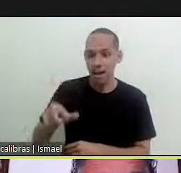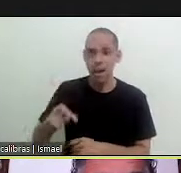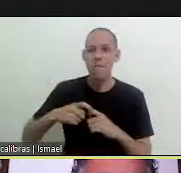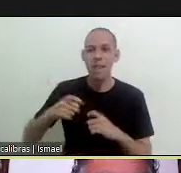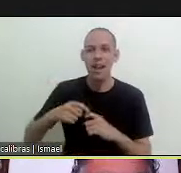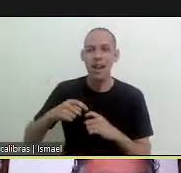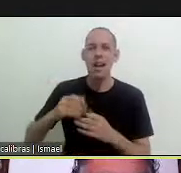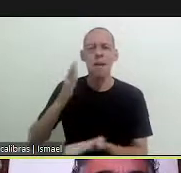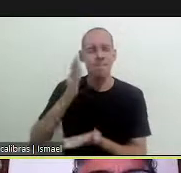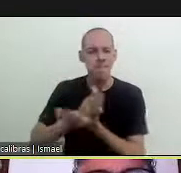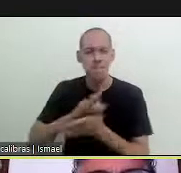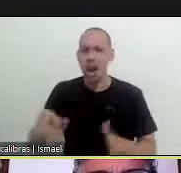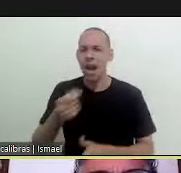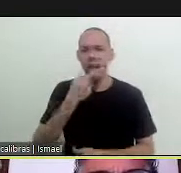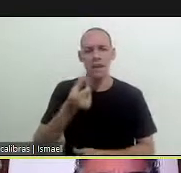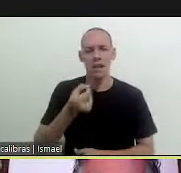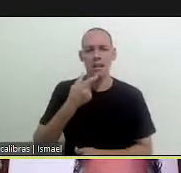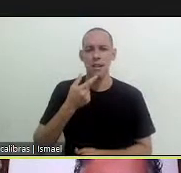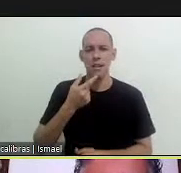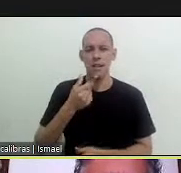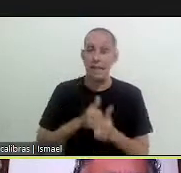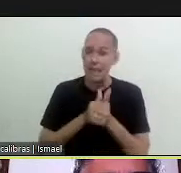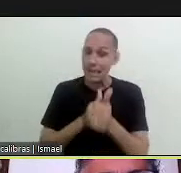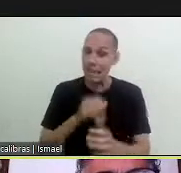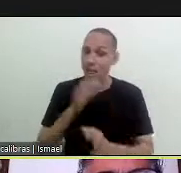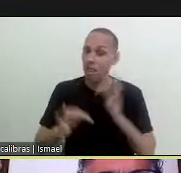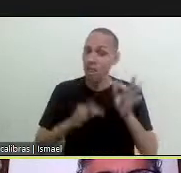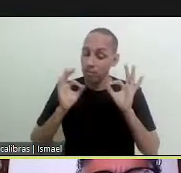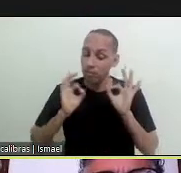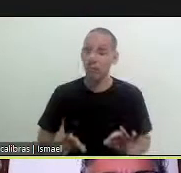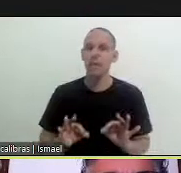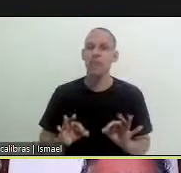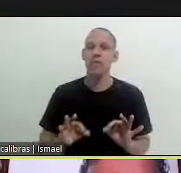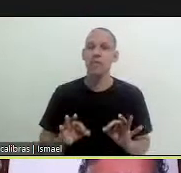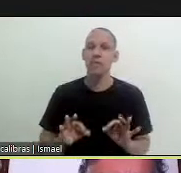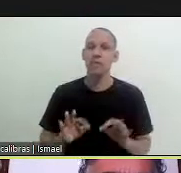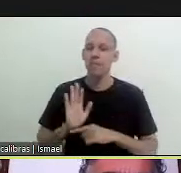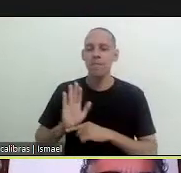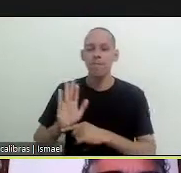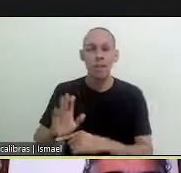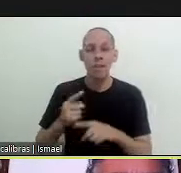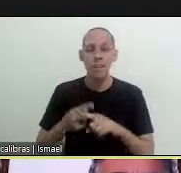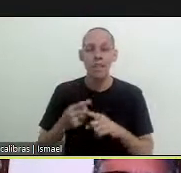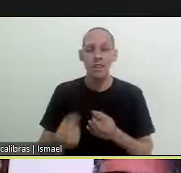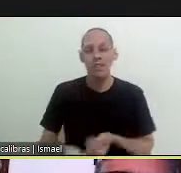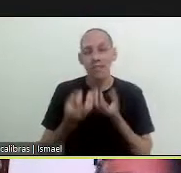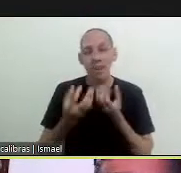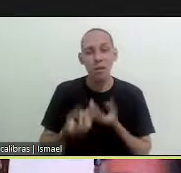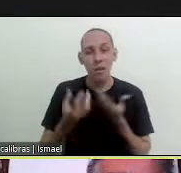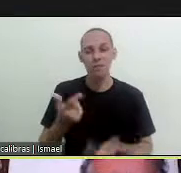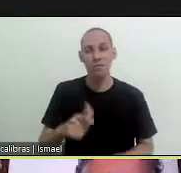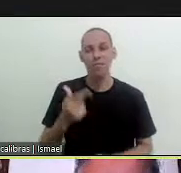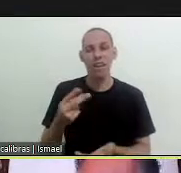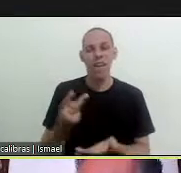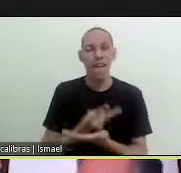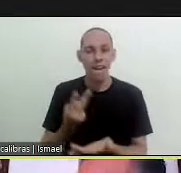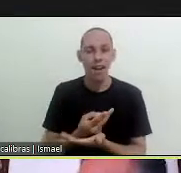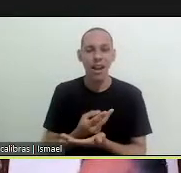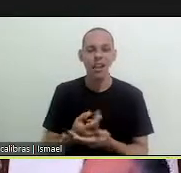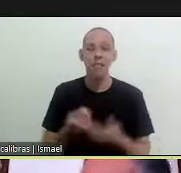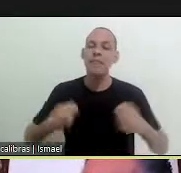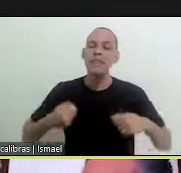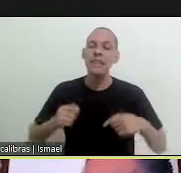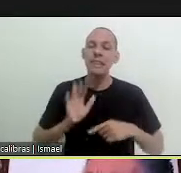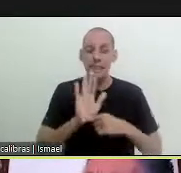to take away the medication and to follow the treatment in other words we had to give that information to